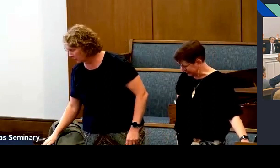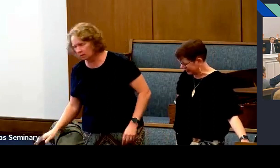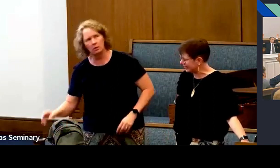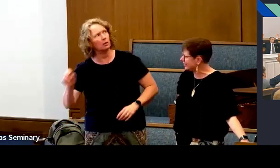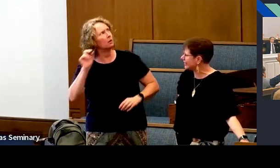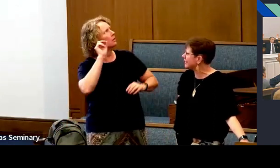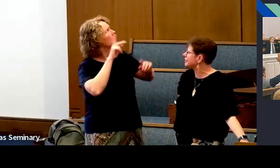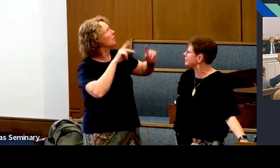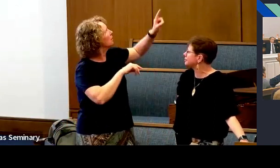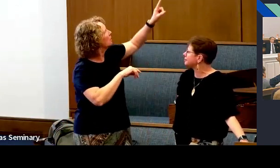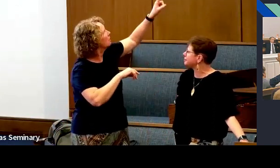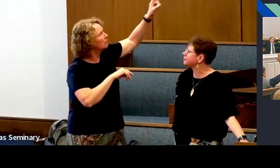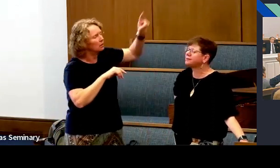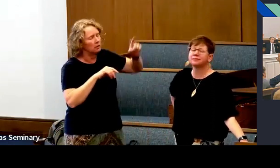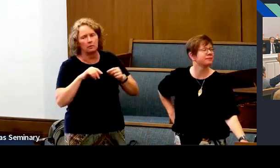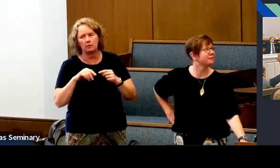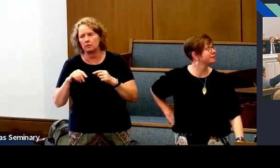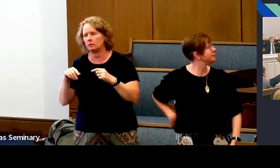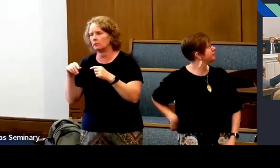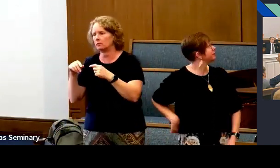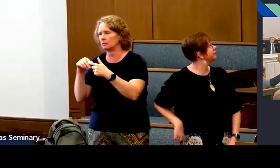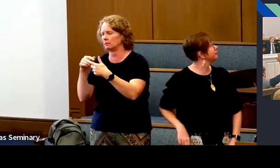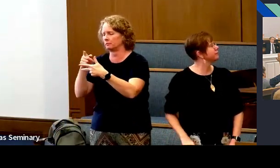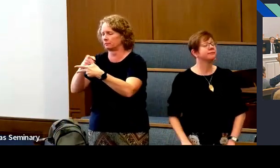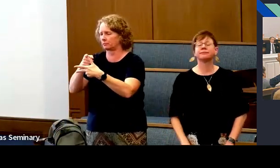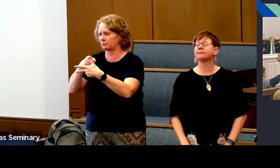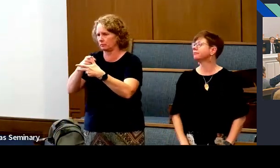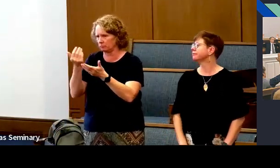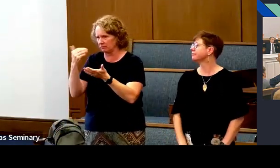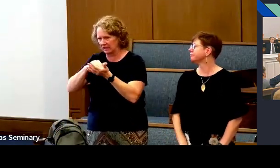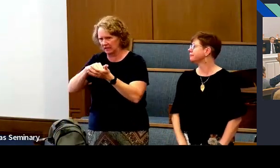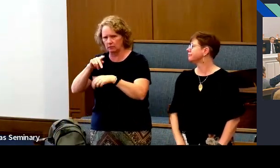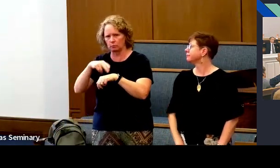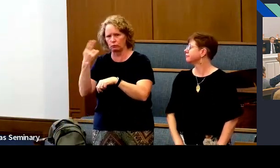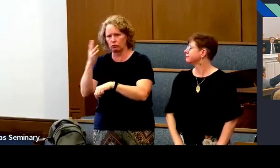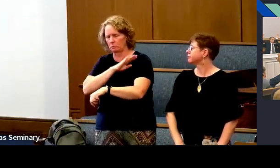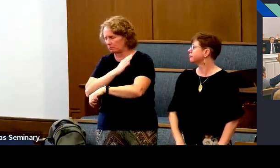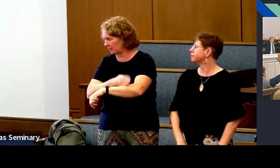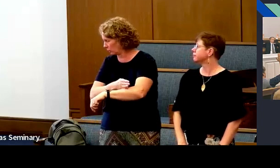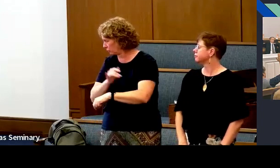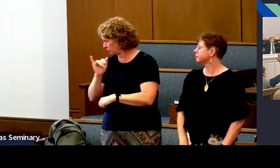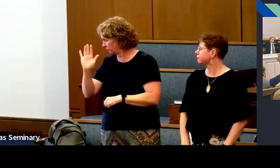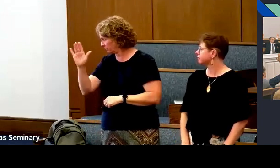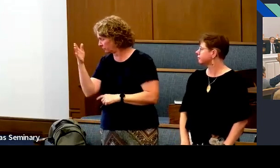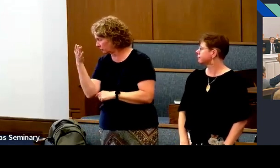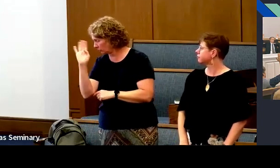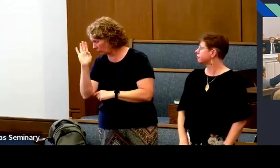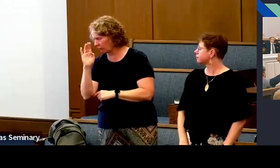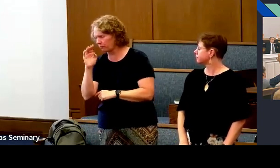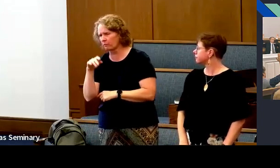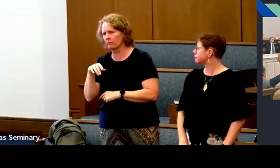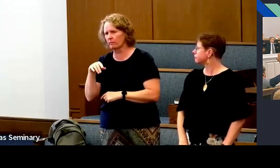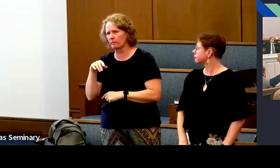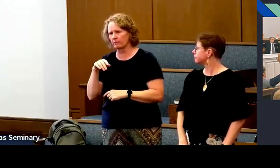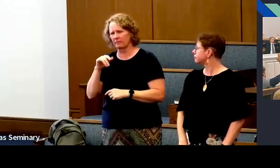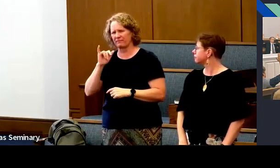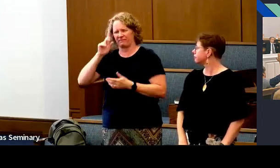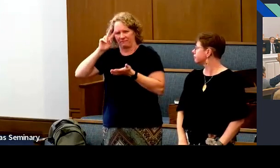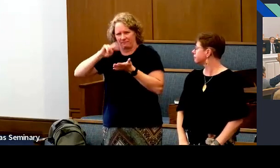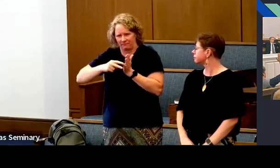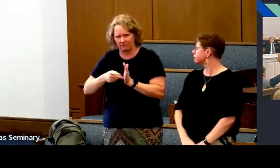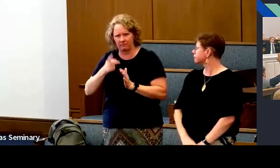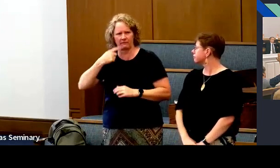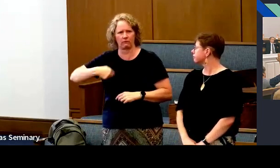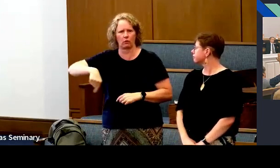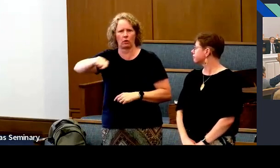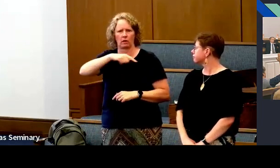I keep crossing the boundary out of the camera space, but first again, there's priesthood power, the power of